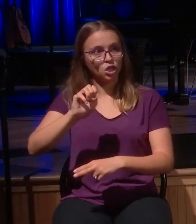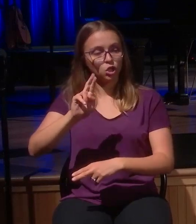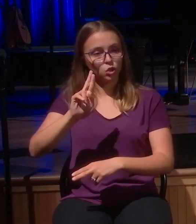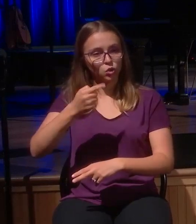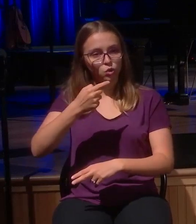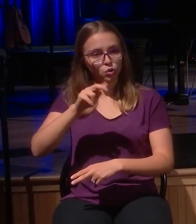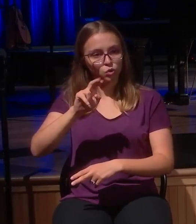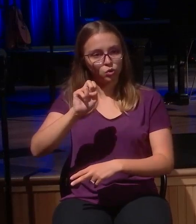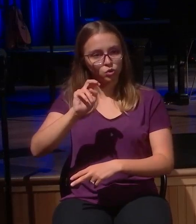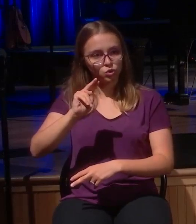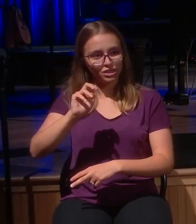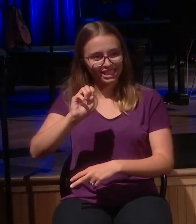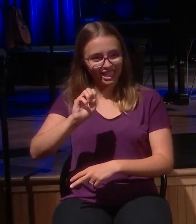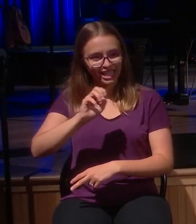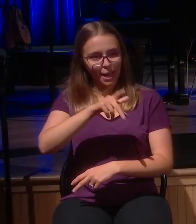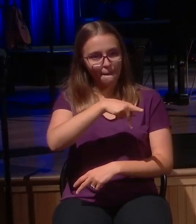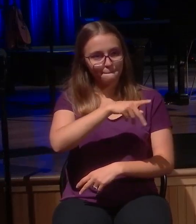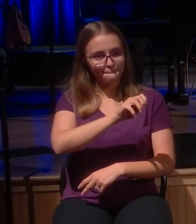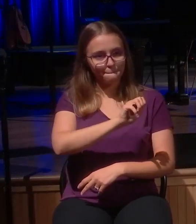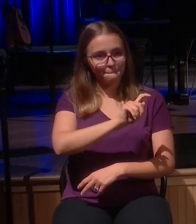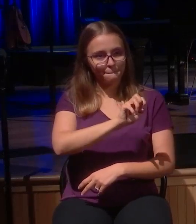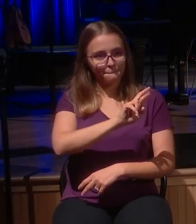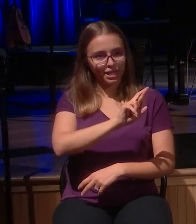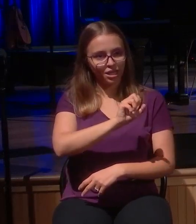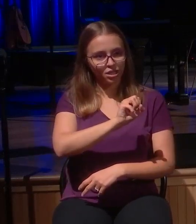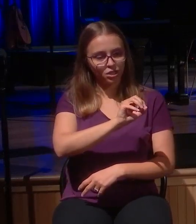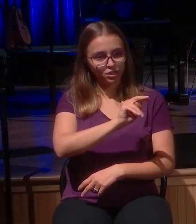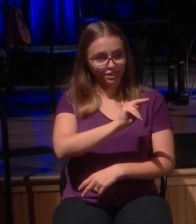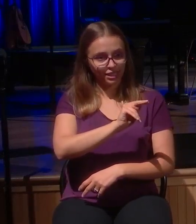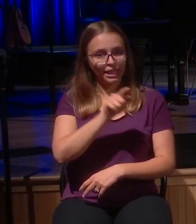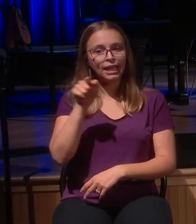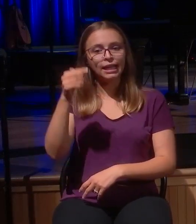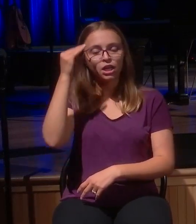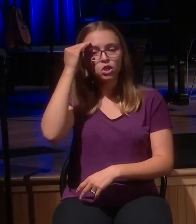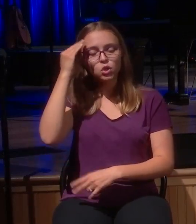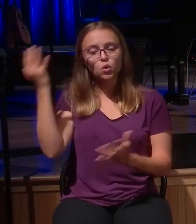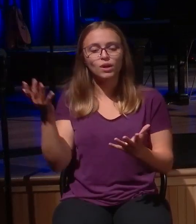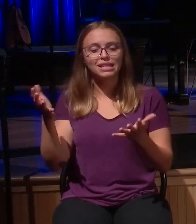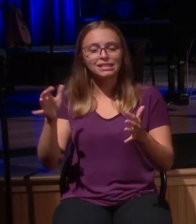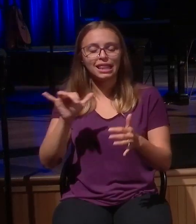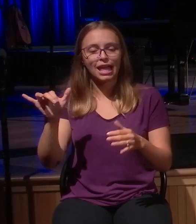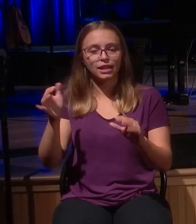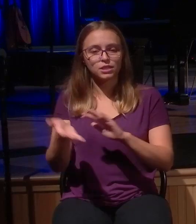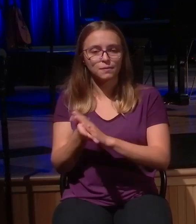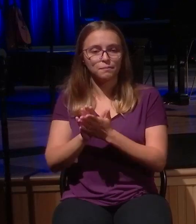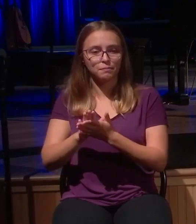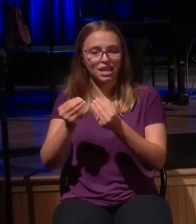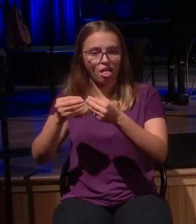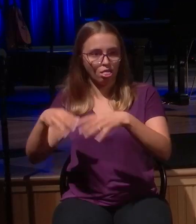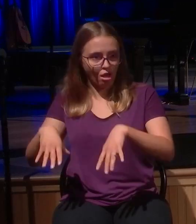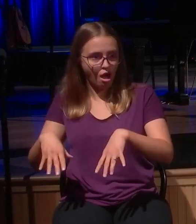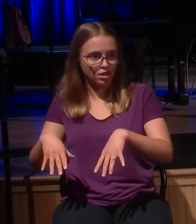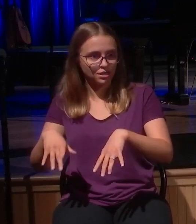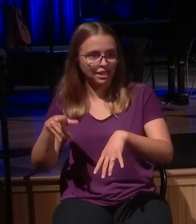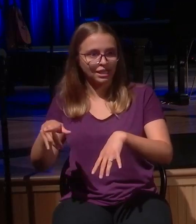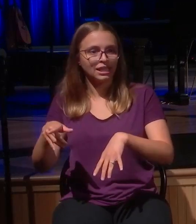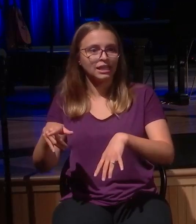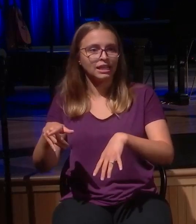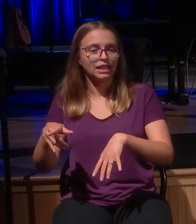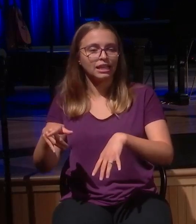also a pastor, so he knew what it was like to be lost. He ministered in a church of messes to miracles as well, just like us. And Eugene